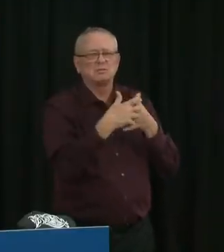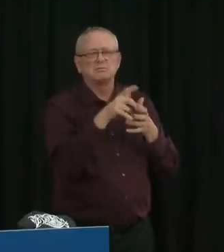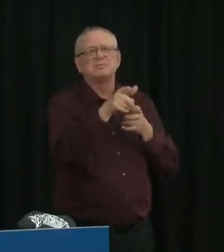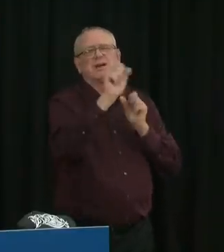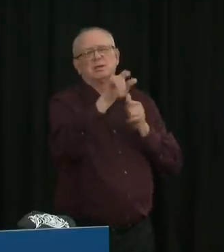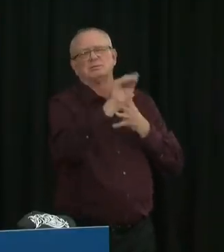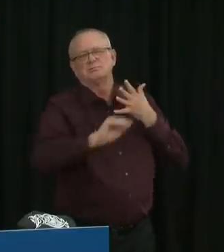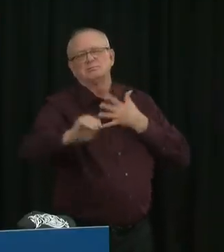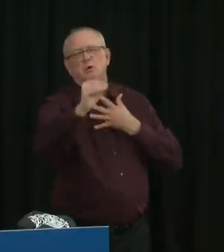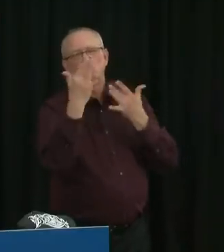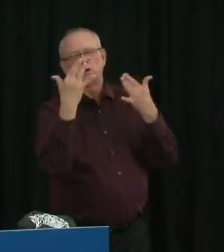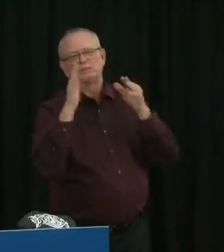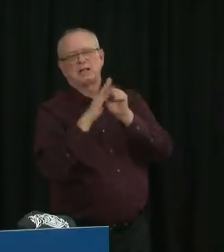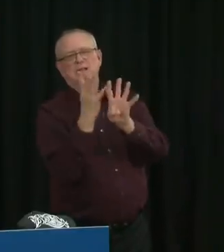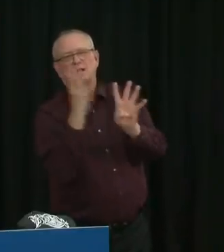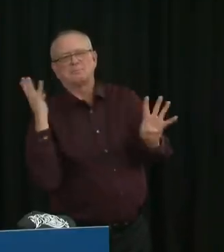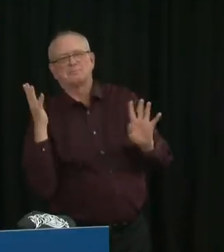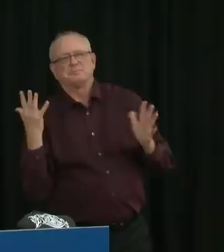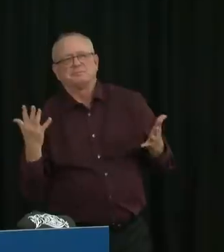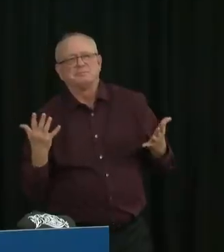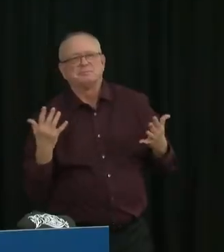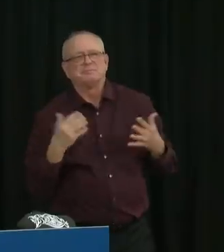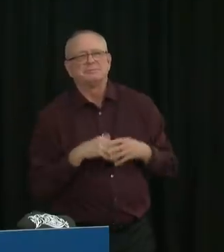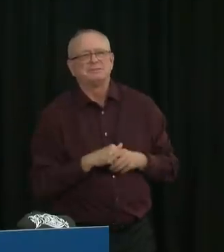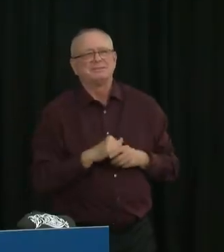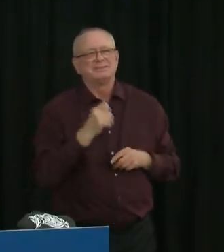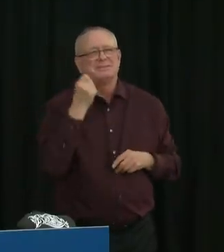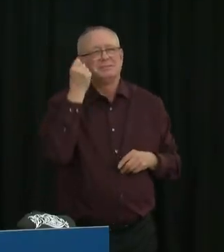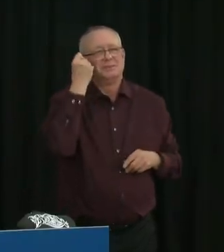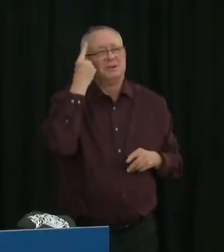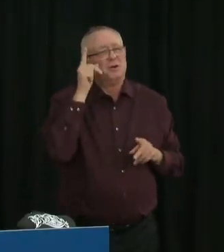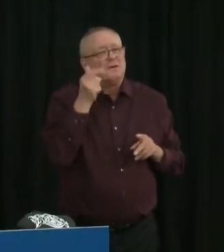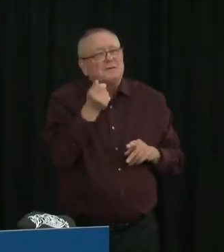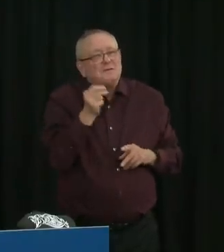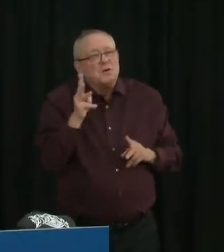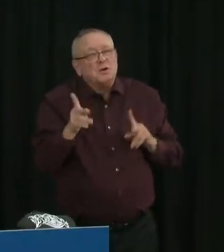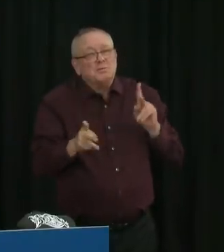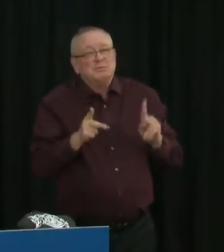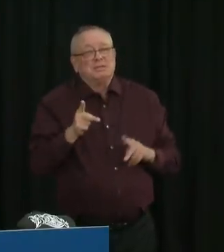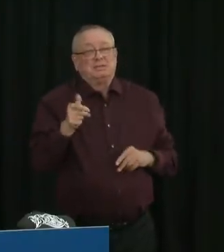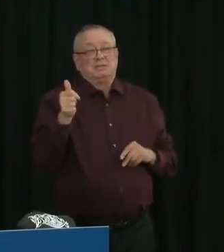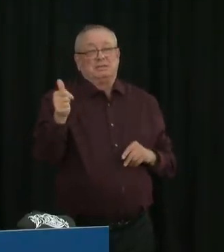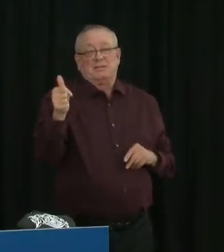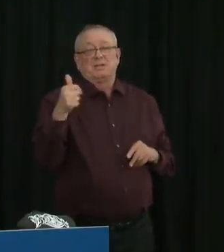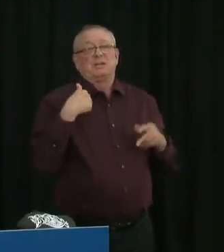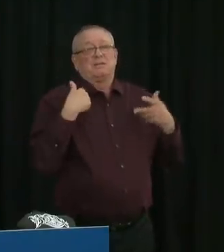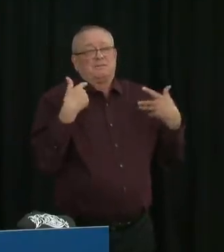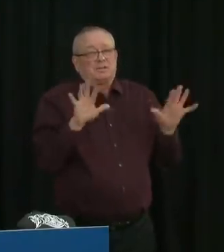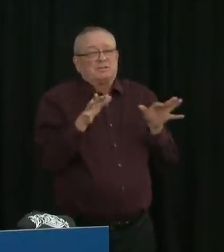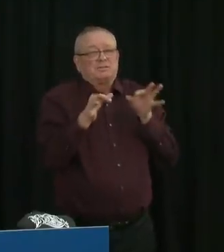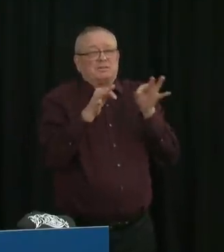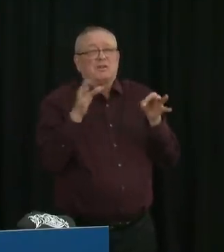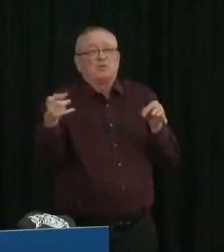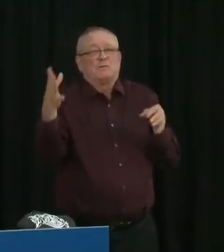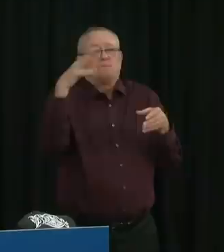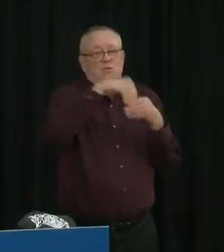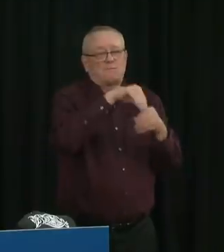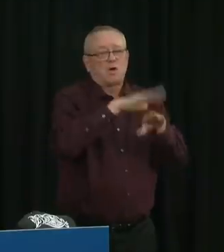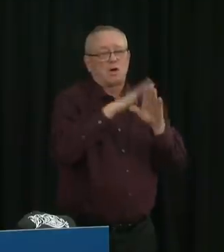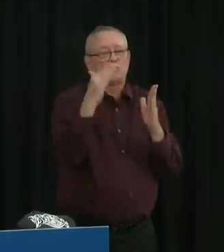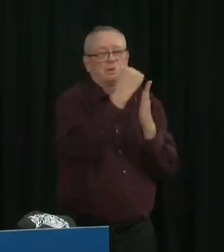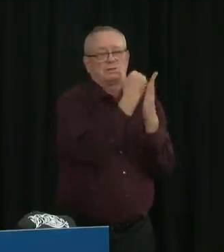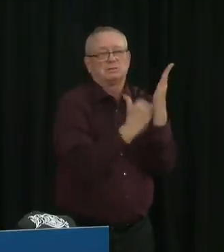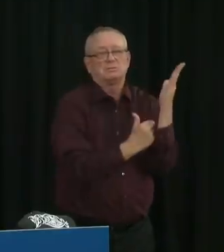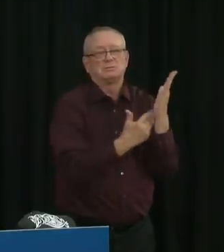and it's, my understanding, a very small number who've ever accessed that particular expedited testing. All right, we'll go to our final